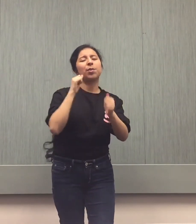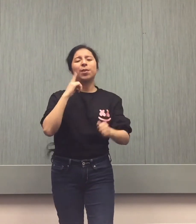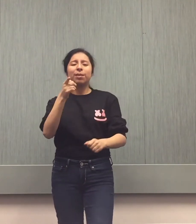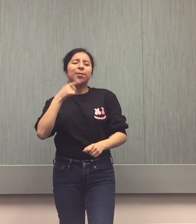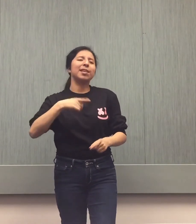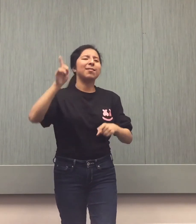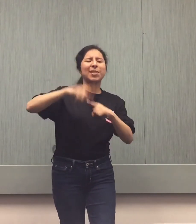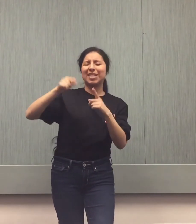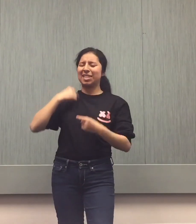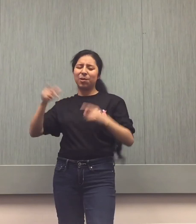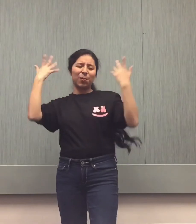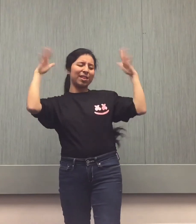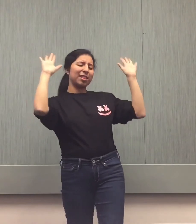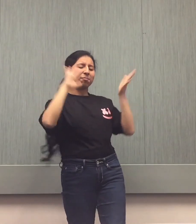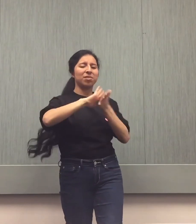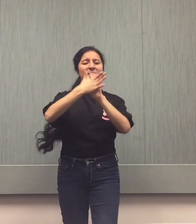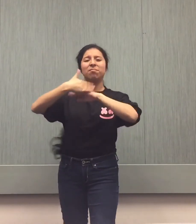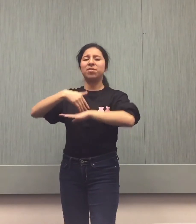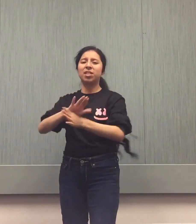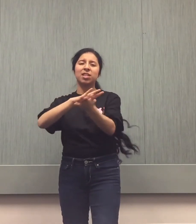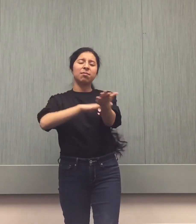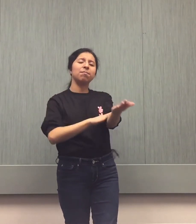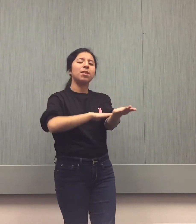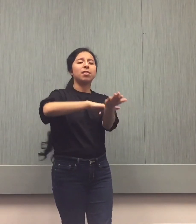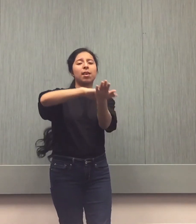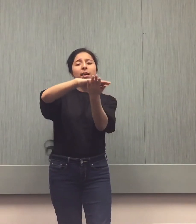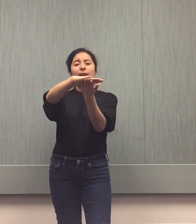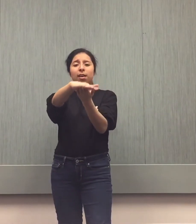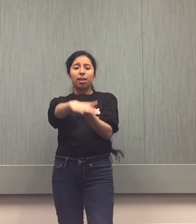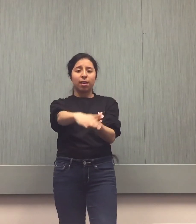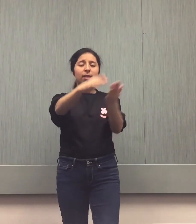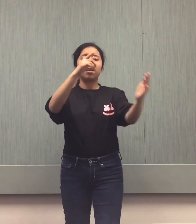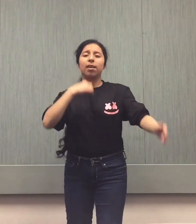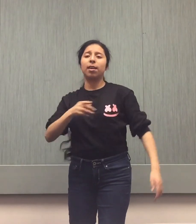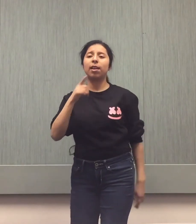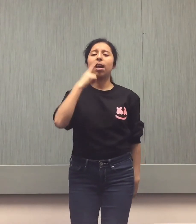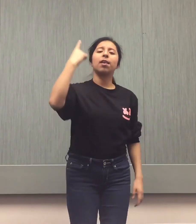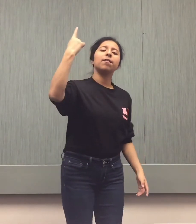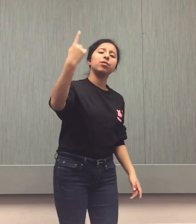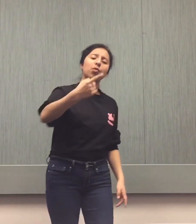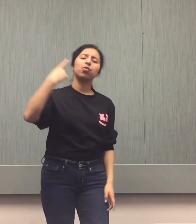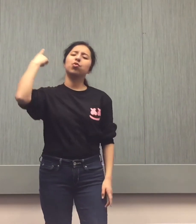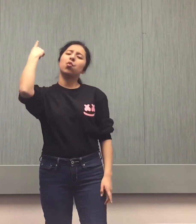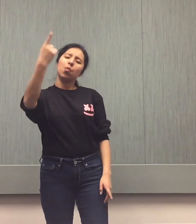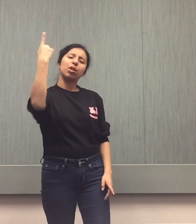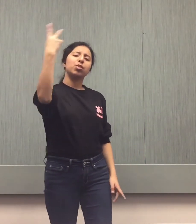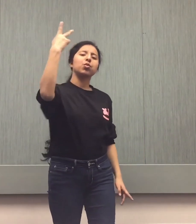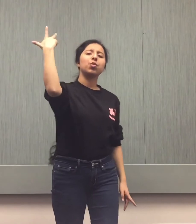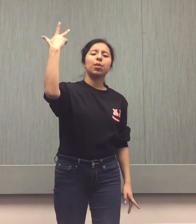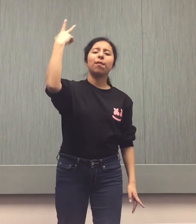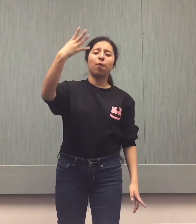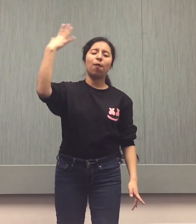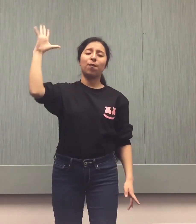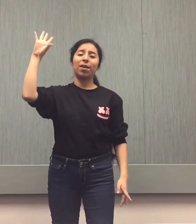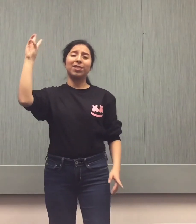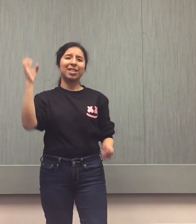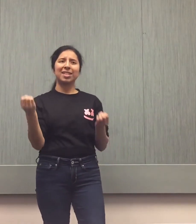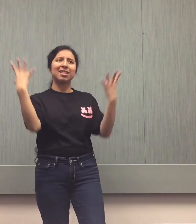can't be reasoned with them, don't be impolite I've told you 1, 2, 3, 4, 5, 6